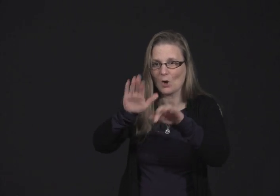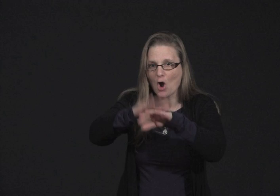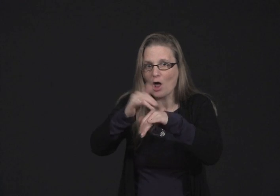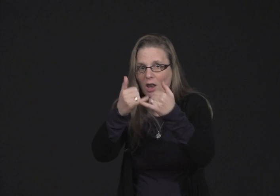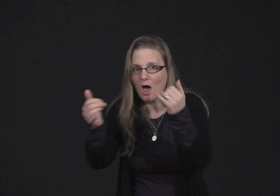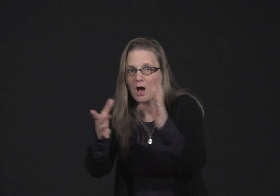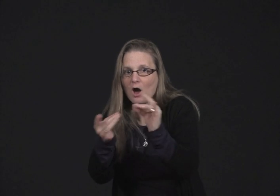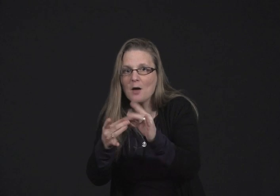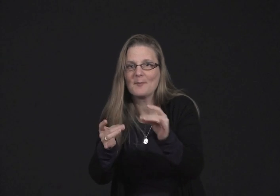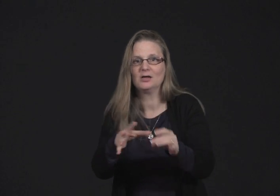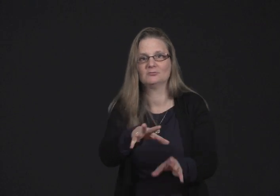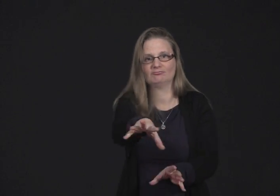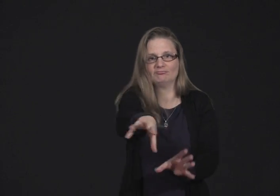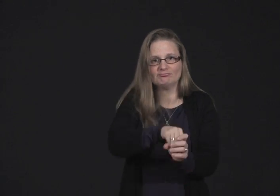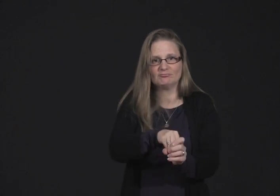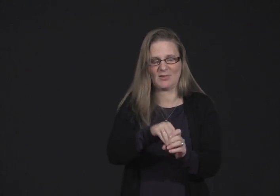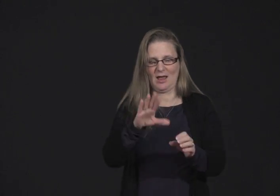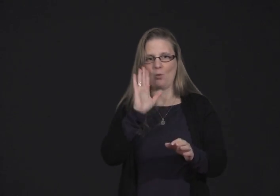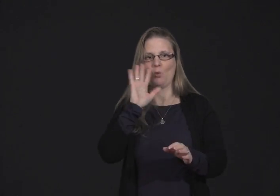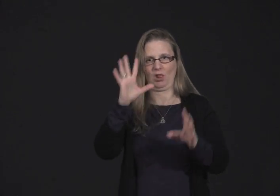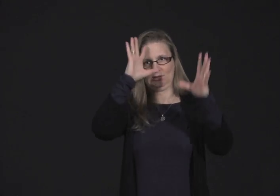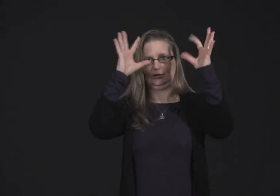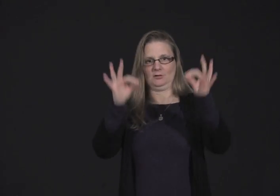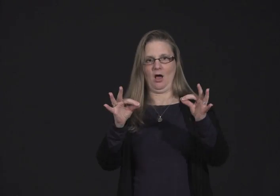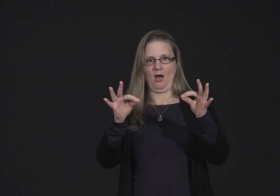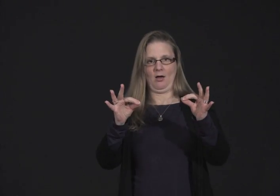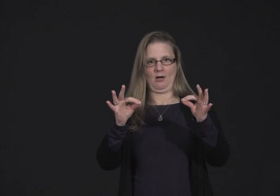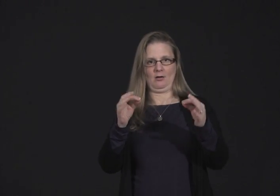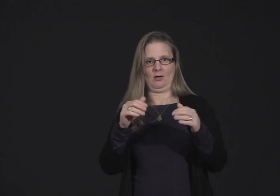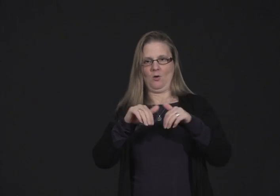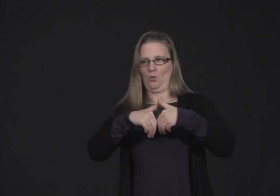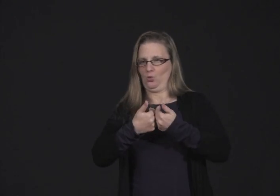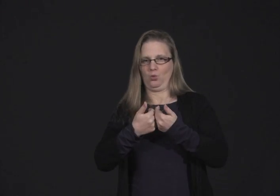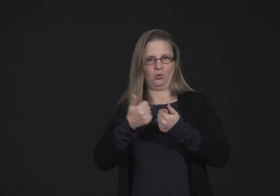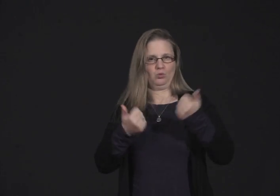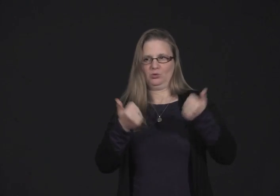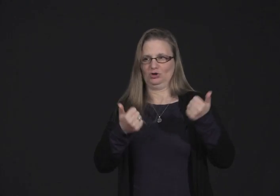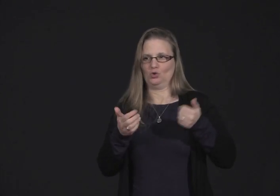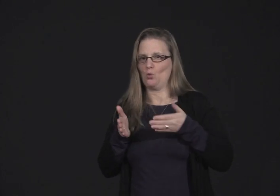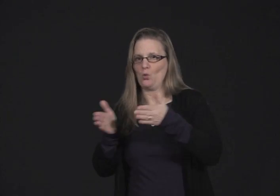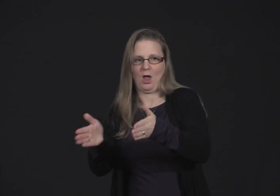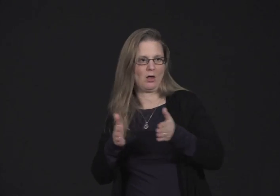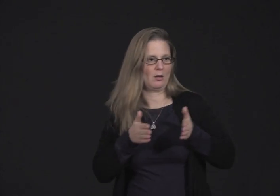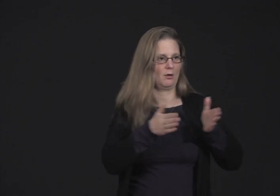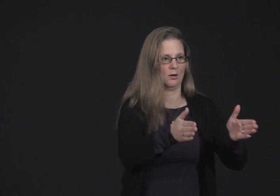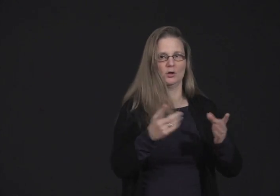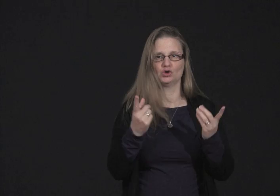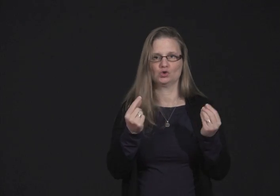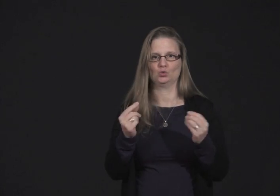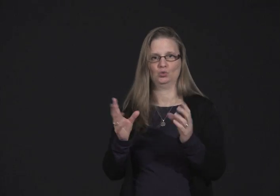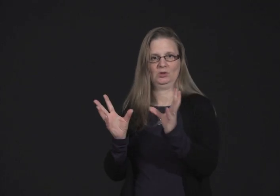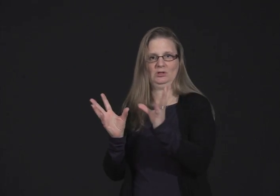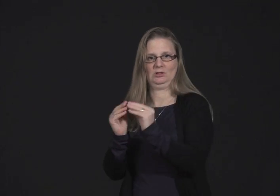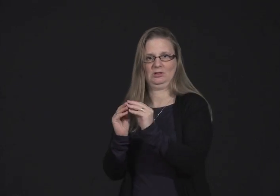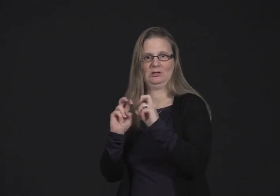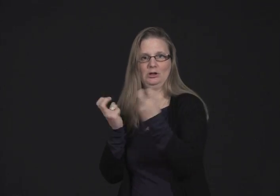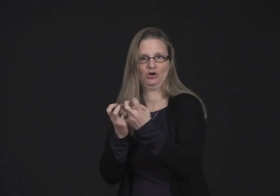whether there was online comments. They will make a decision on which is the right path and which session